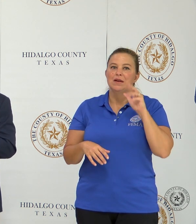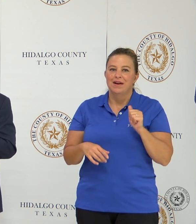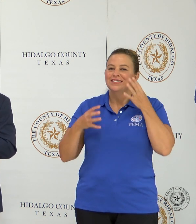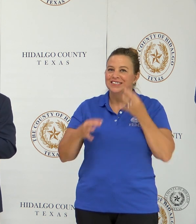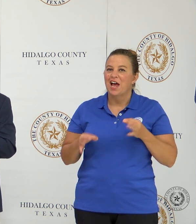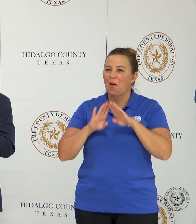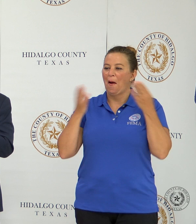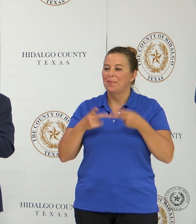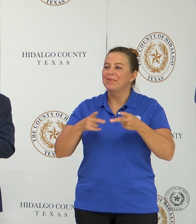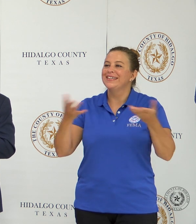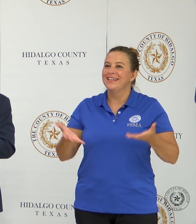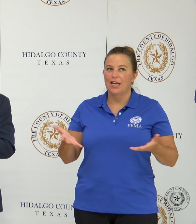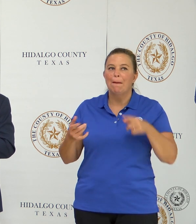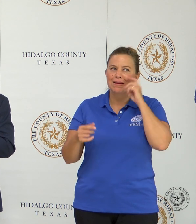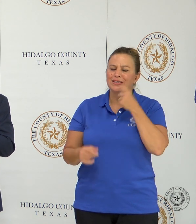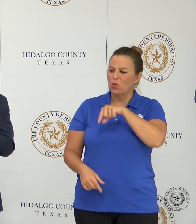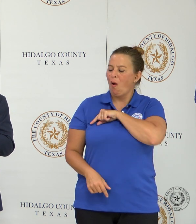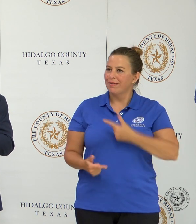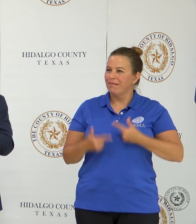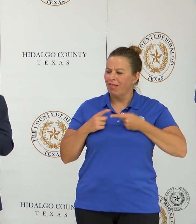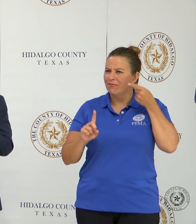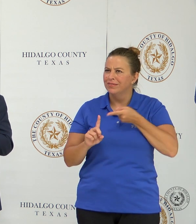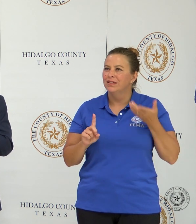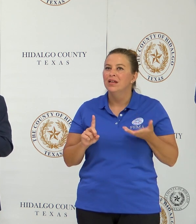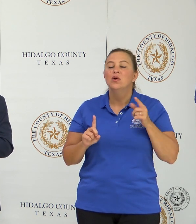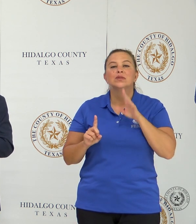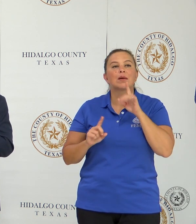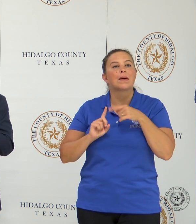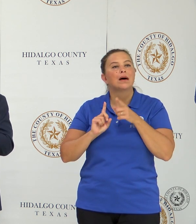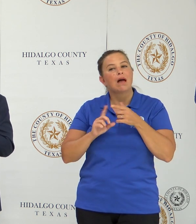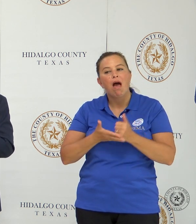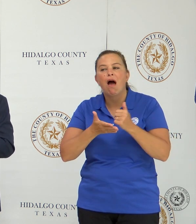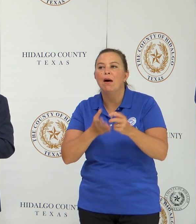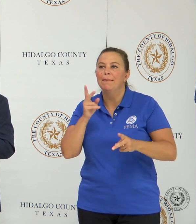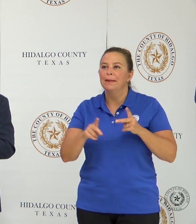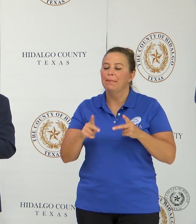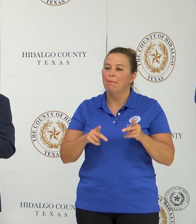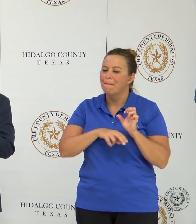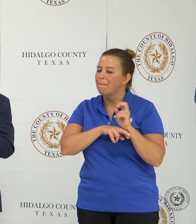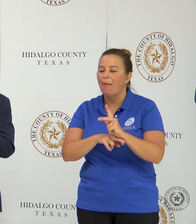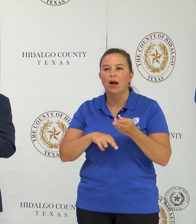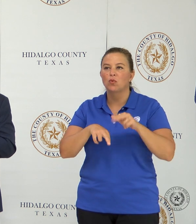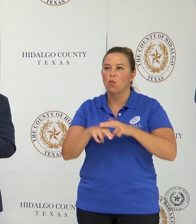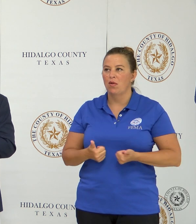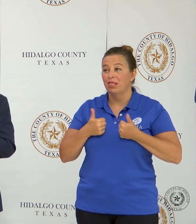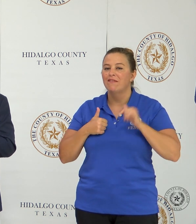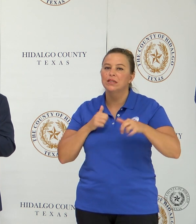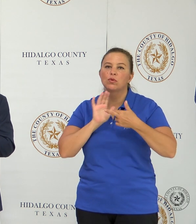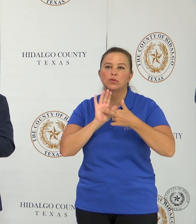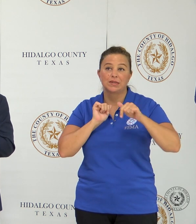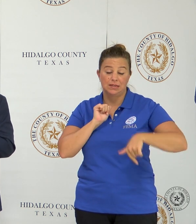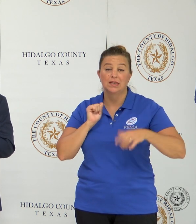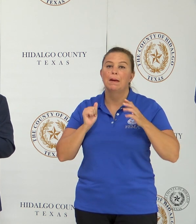to open a place here because we are talking about a quality of life. We talking about getting people back on their feet and getting back to normal. That is what this represents.